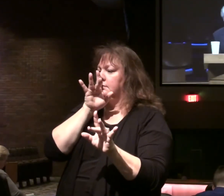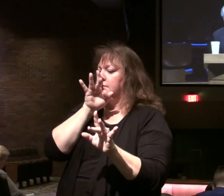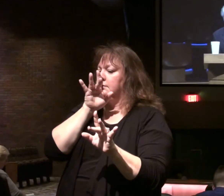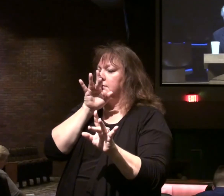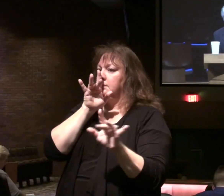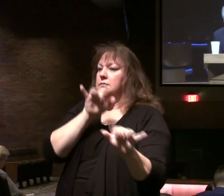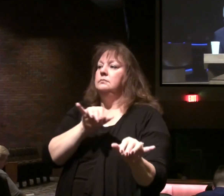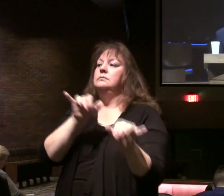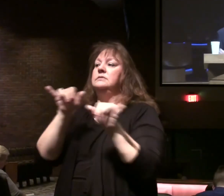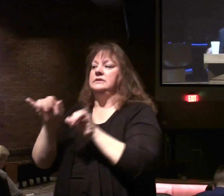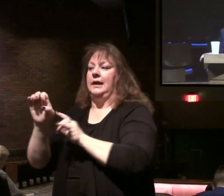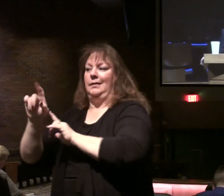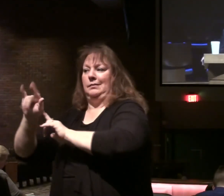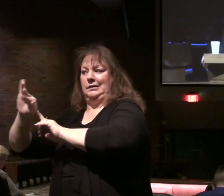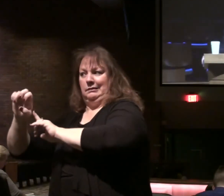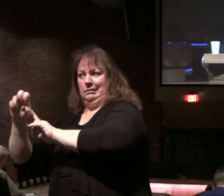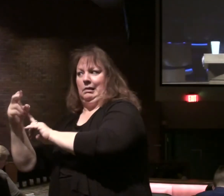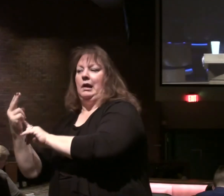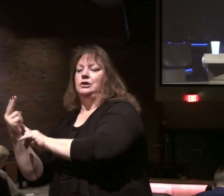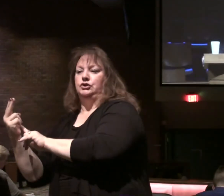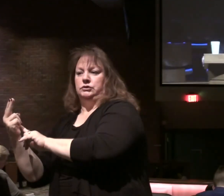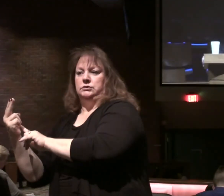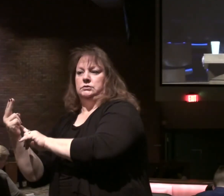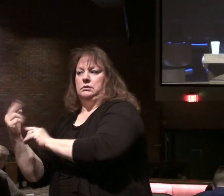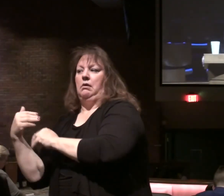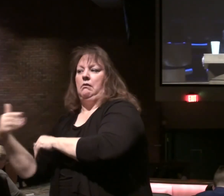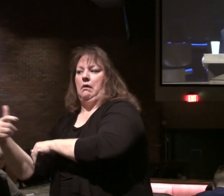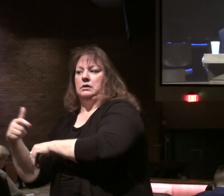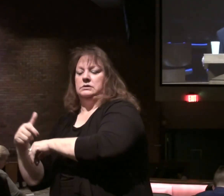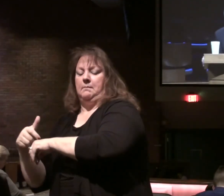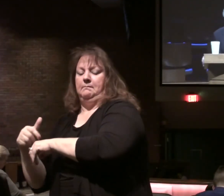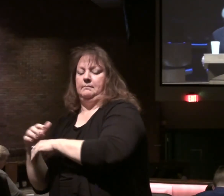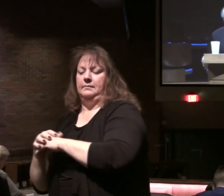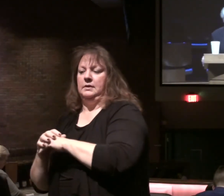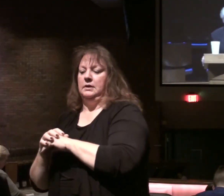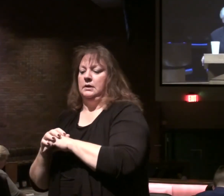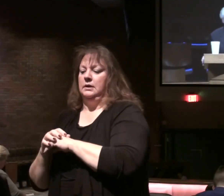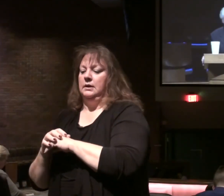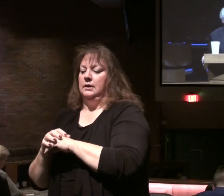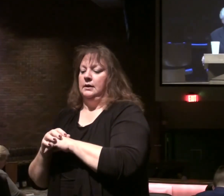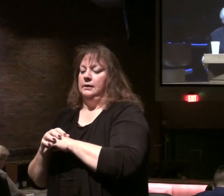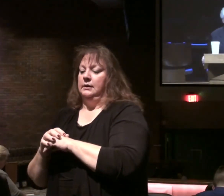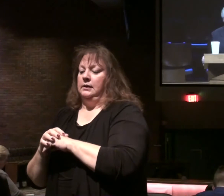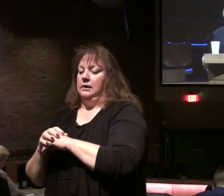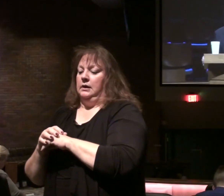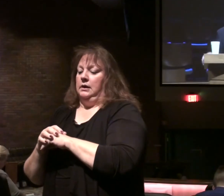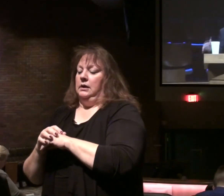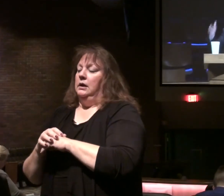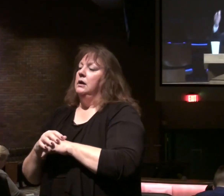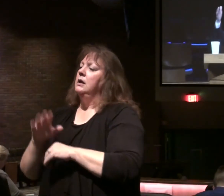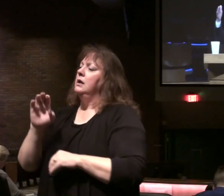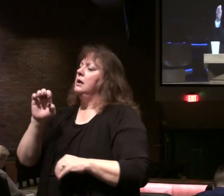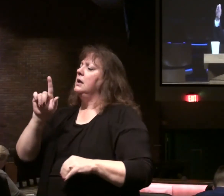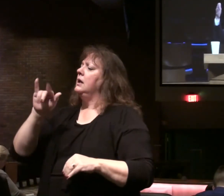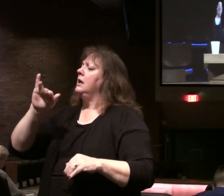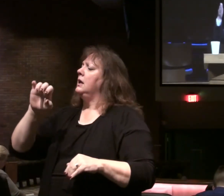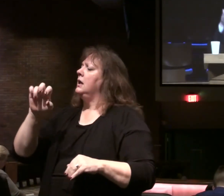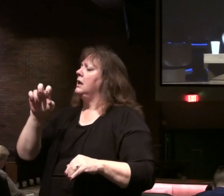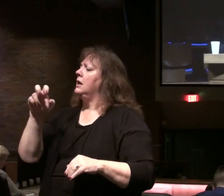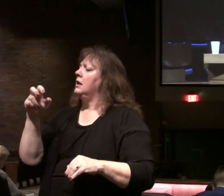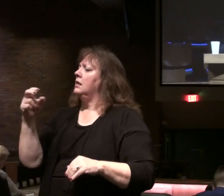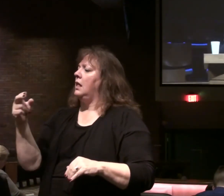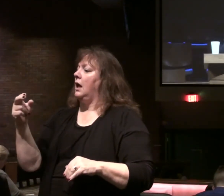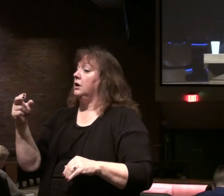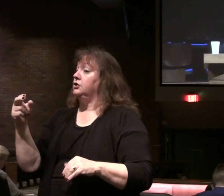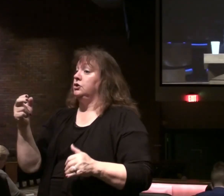happened during Elijah's ministry. We'll see that in our next study. We won't go back there. Because of time. But Elijah brought up a